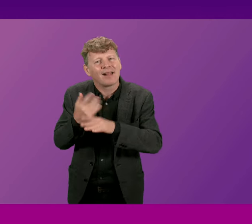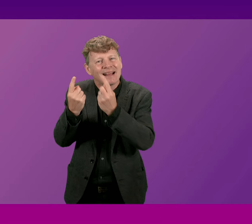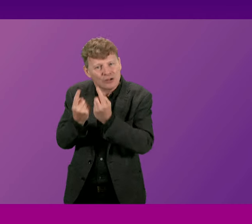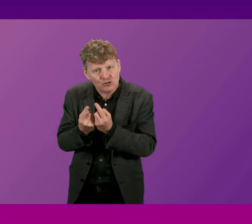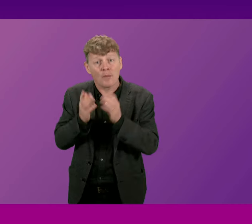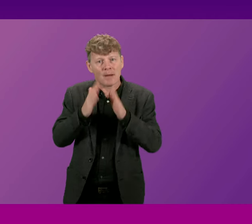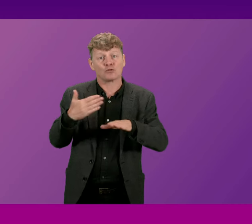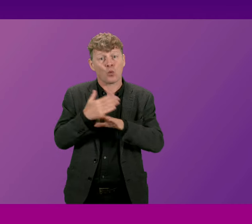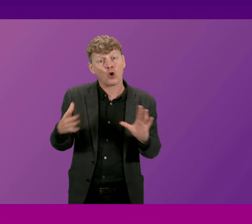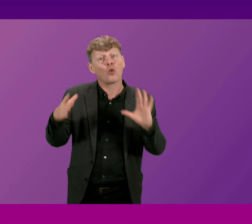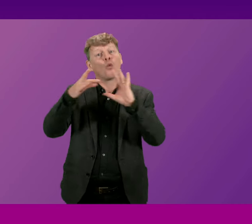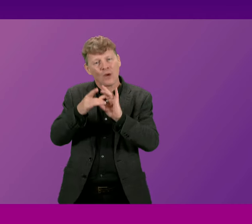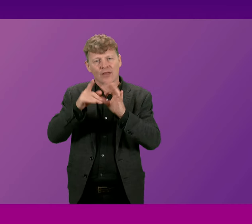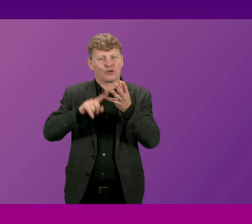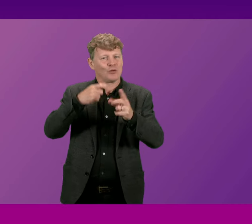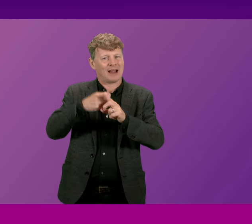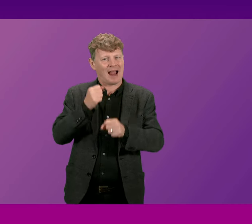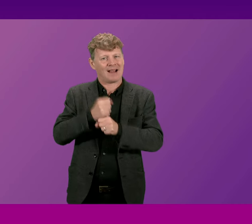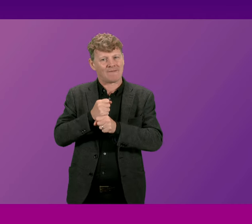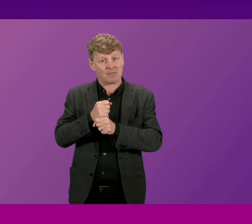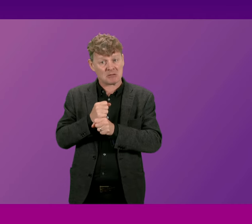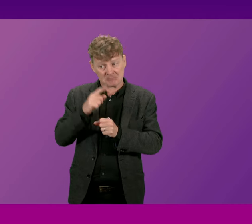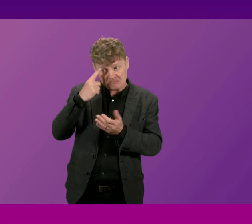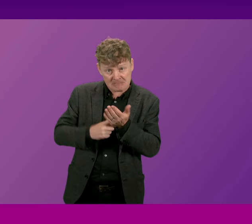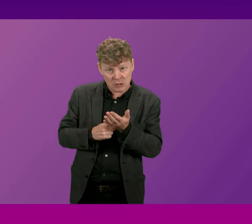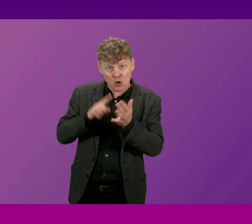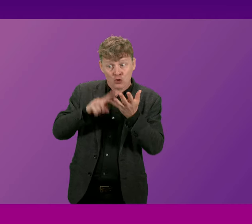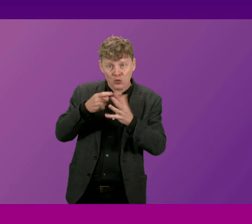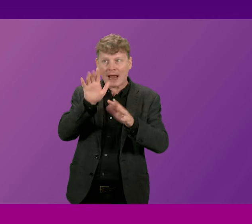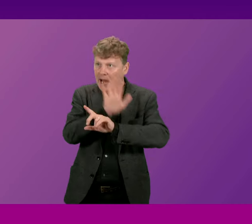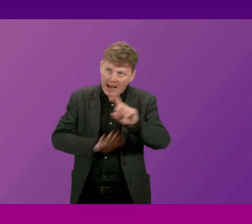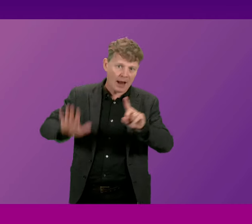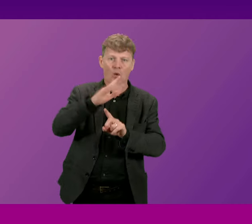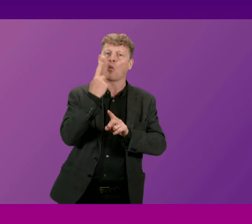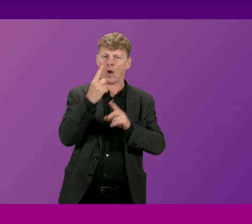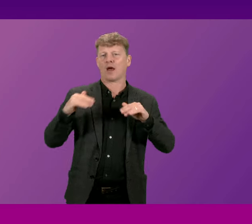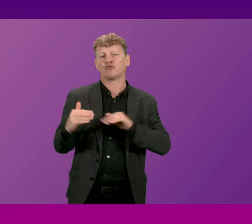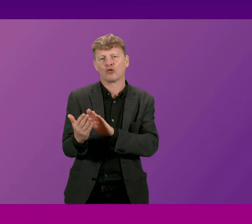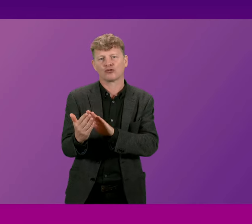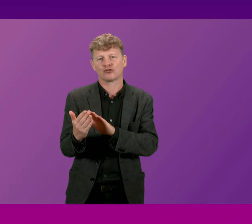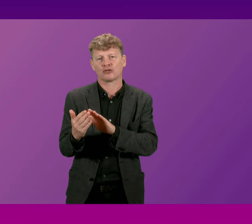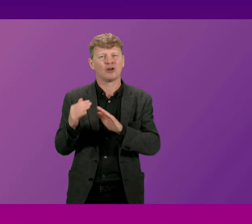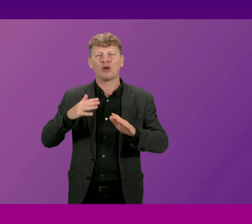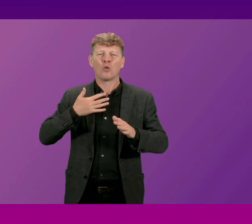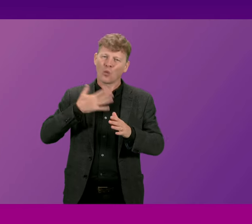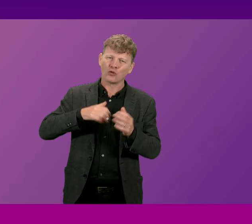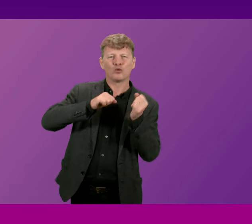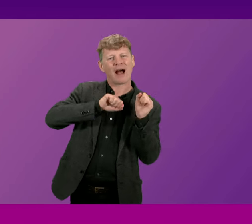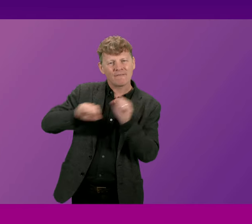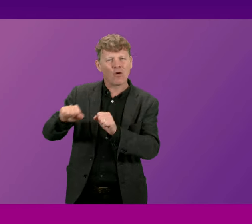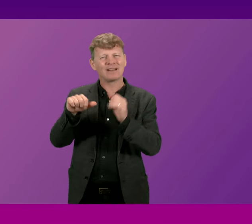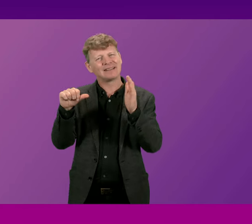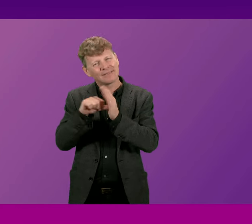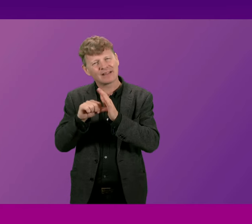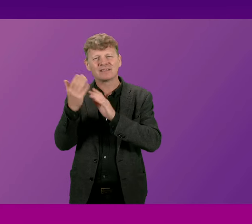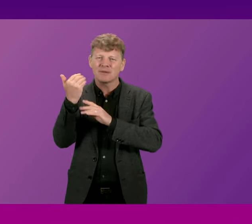with the United Kingdom government to determine if there is a UK wide approach to this which would enable us to avoid some of the difficulties that we found